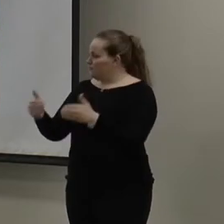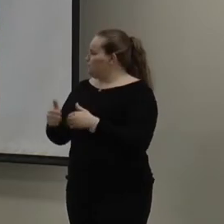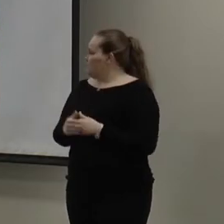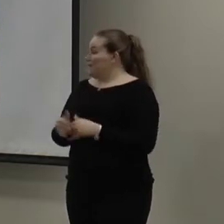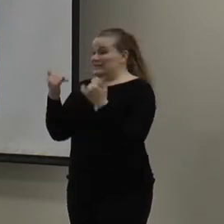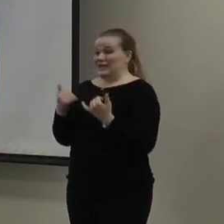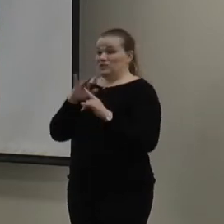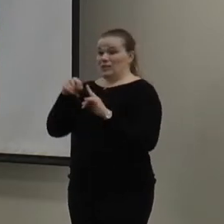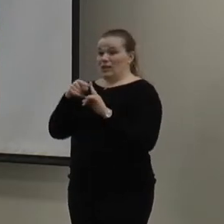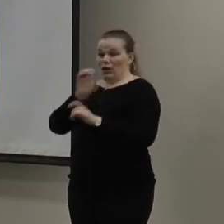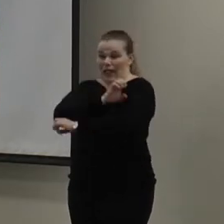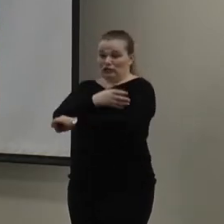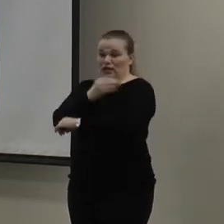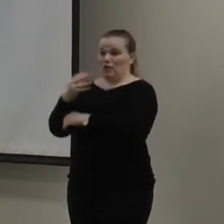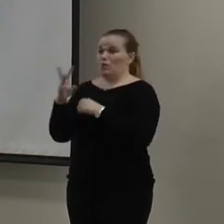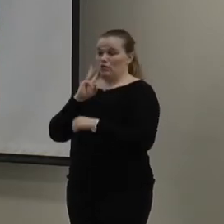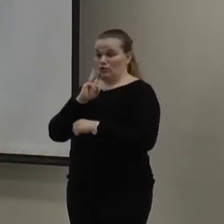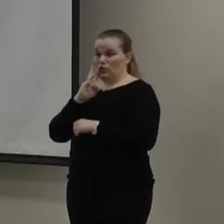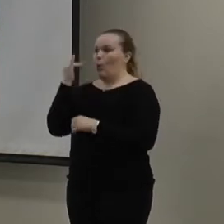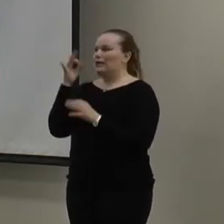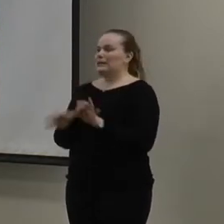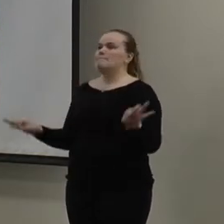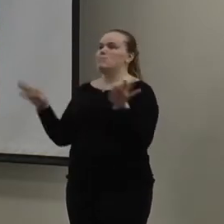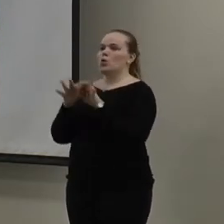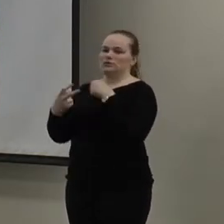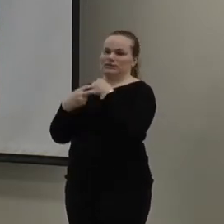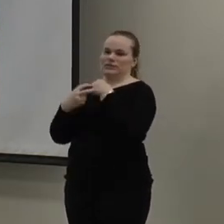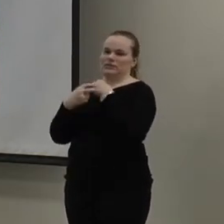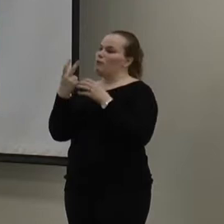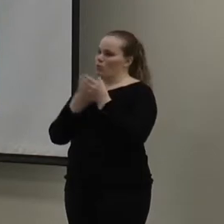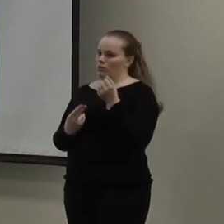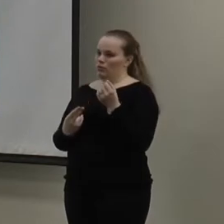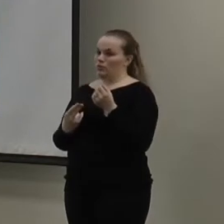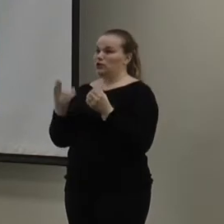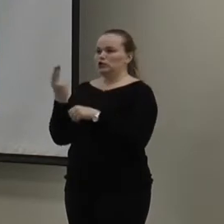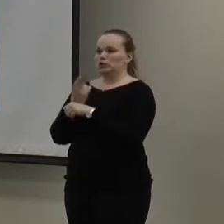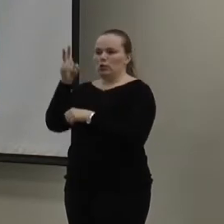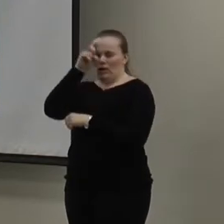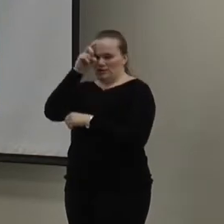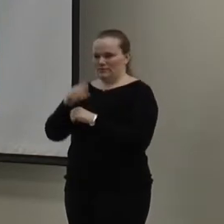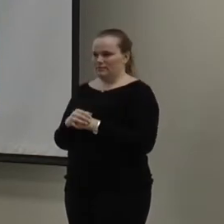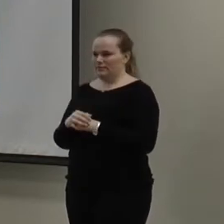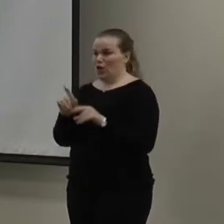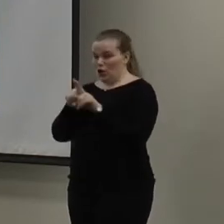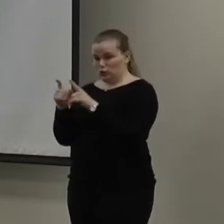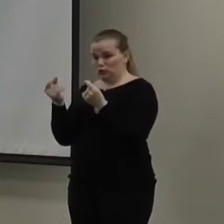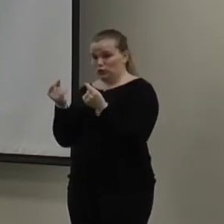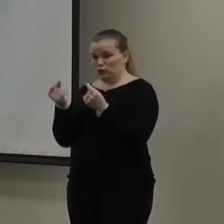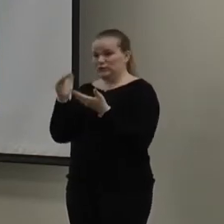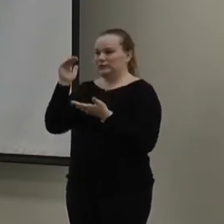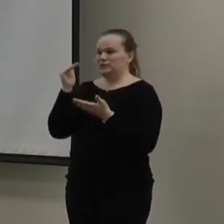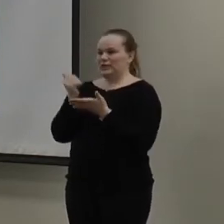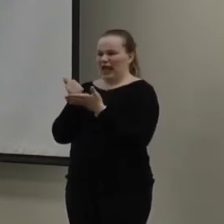Today, we are going to talk about energy and water. Why it's important to conserve both, tease it wisely. And then what you can do to do that.